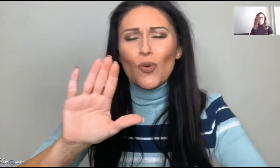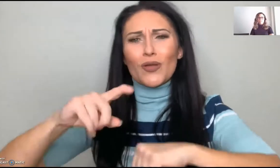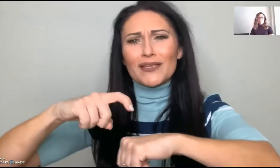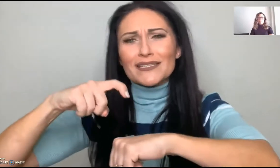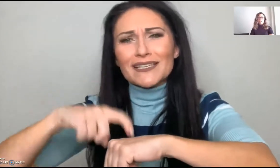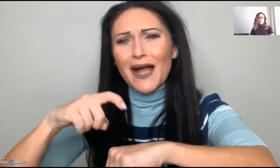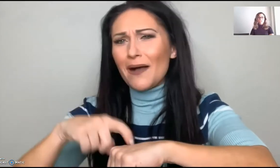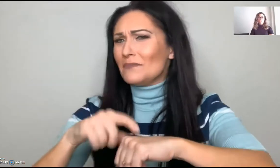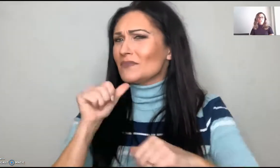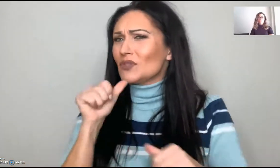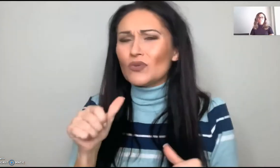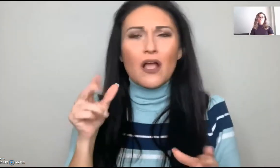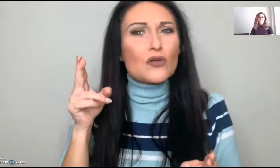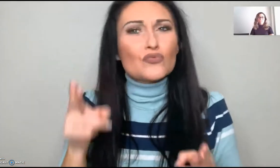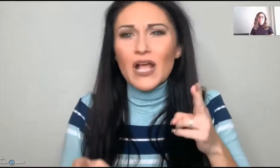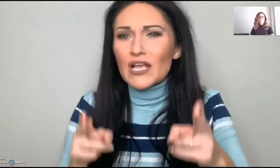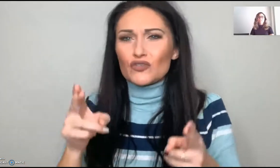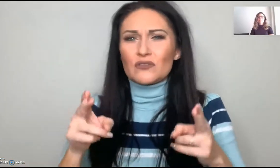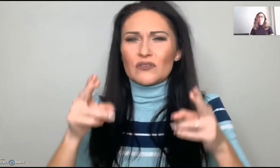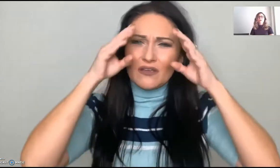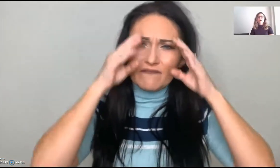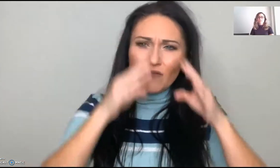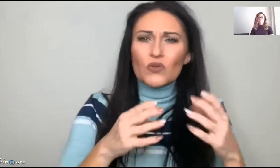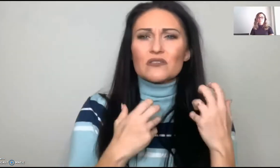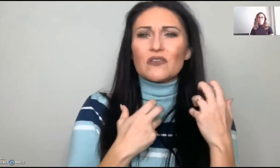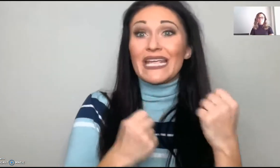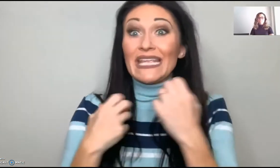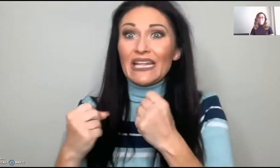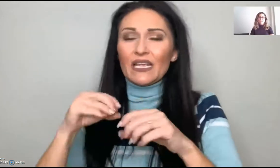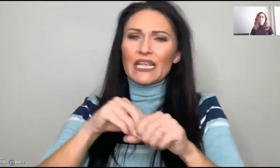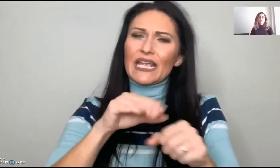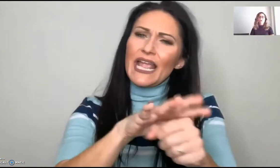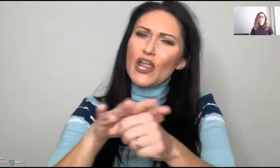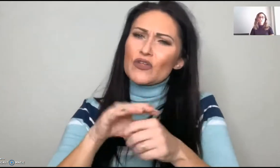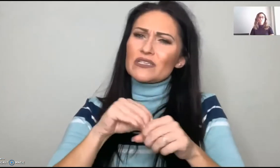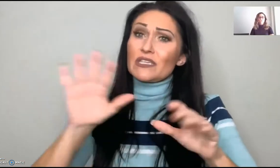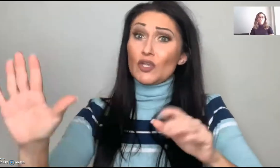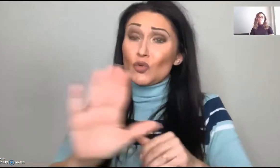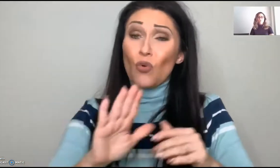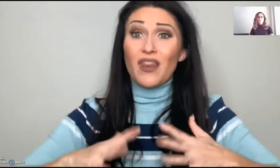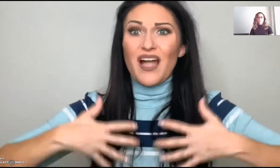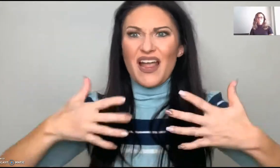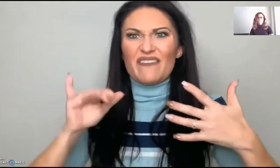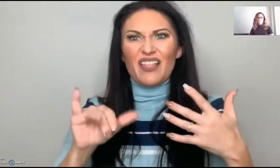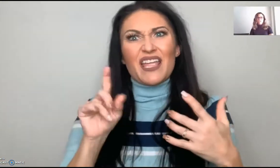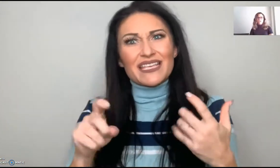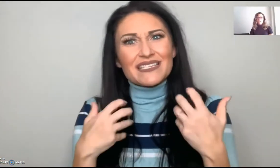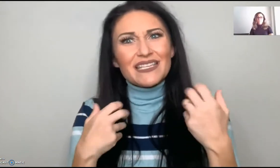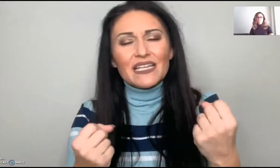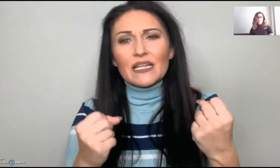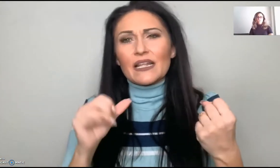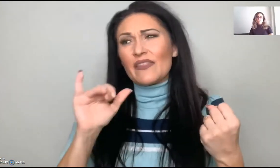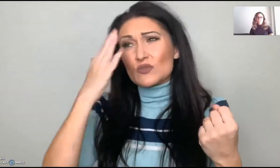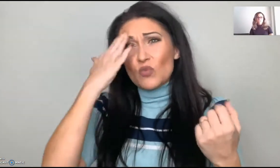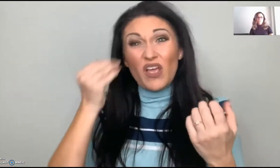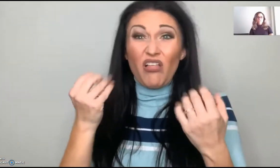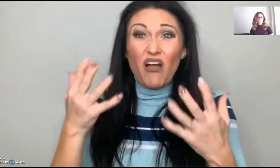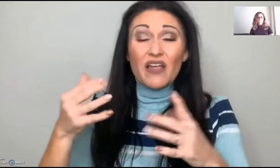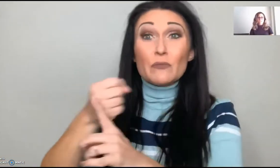I encourage you, take your time to not rush. Focus on building trust and healing those